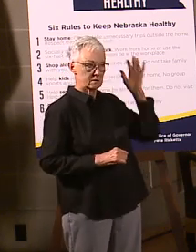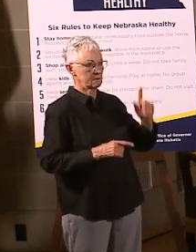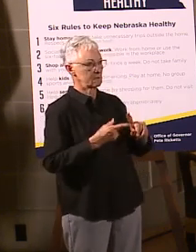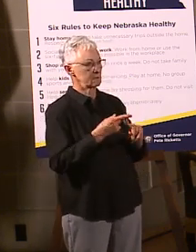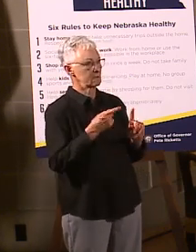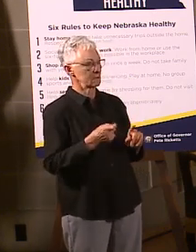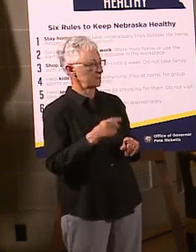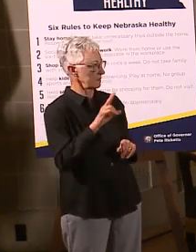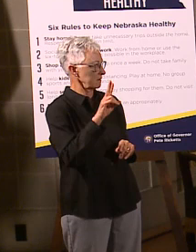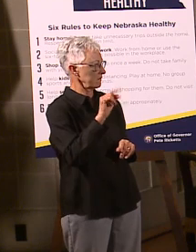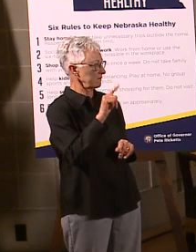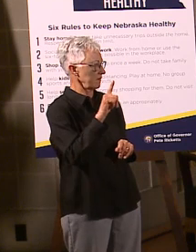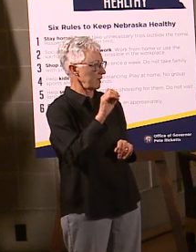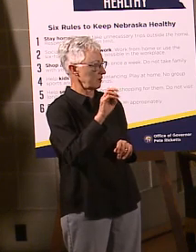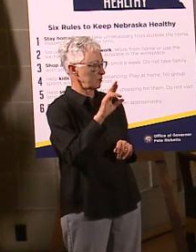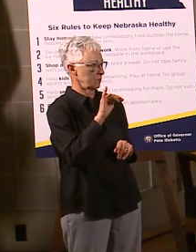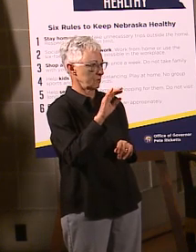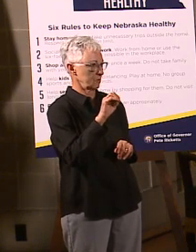the Juarez.